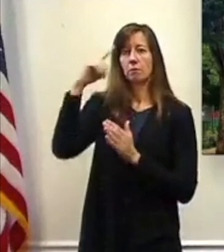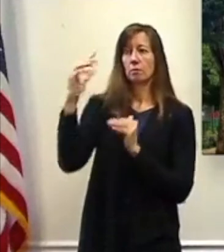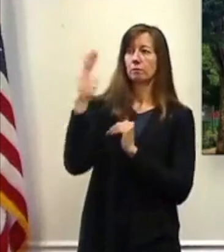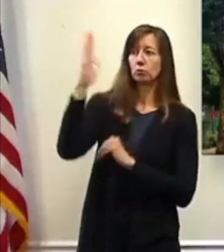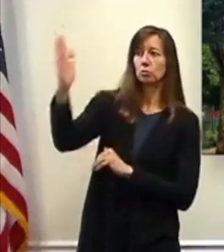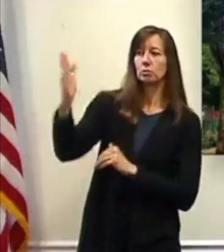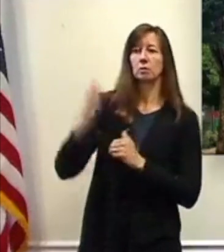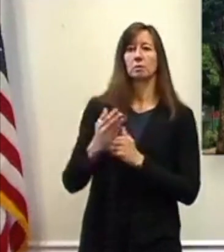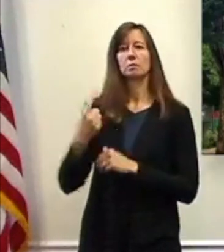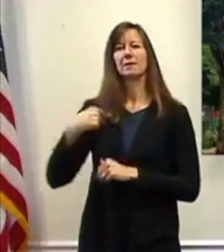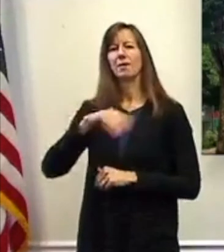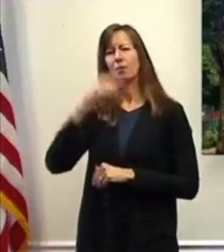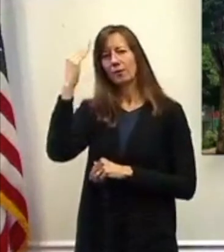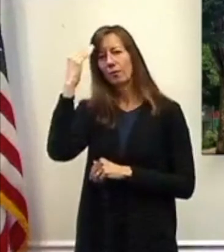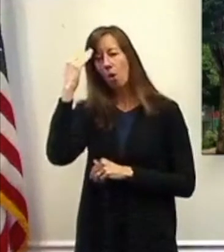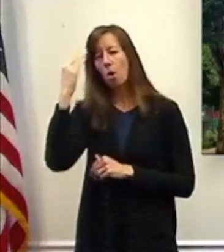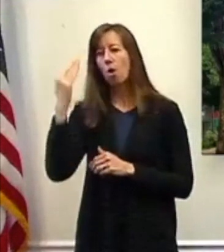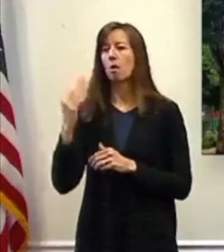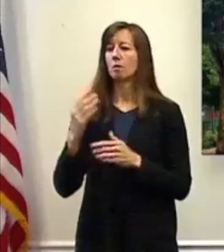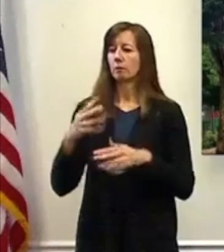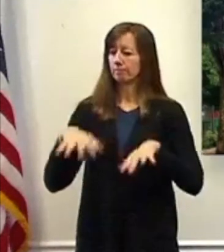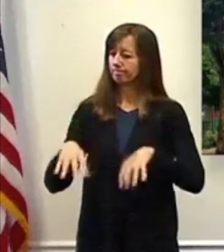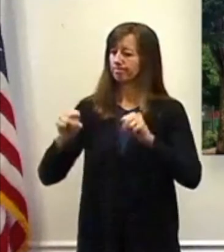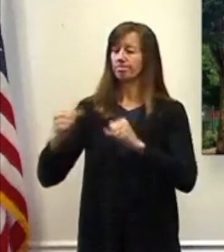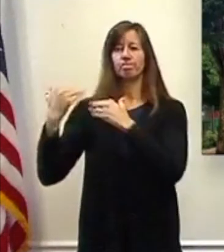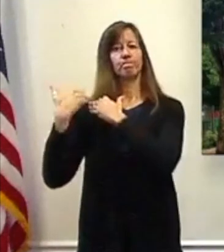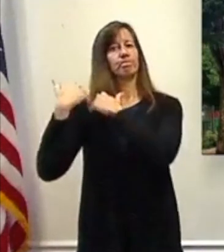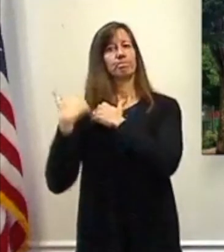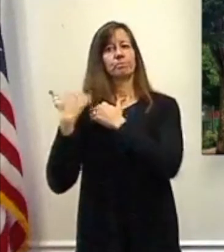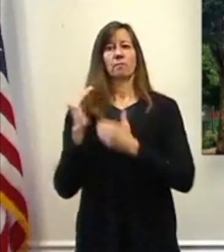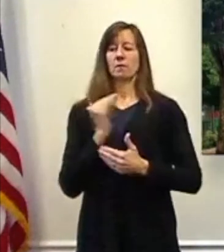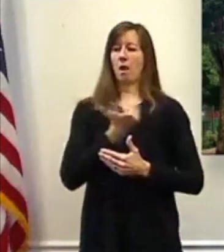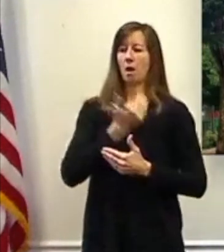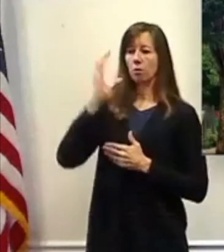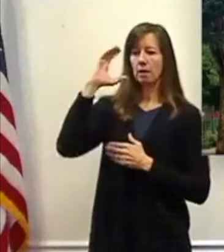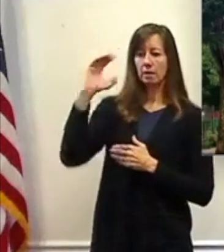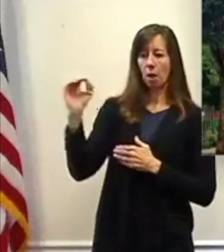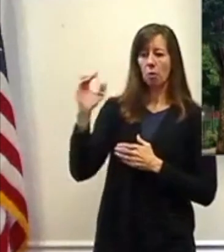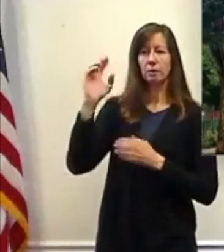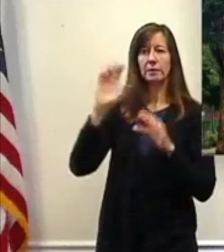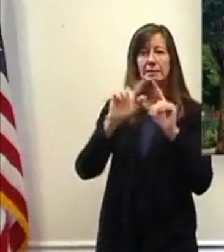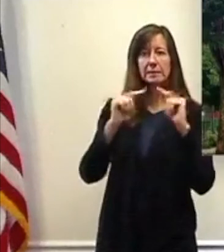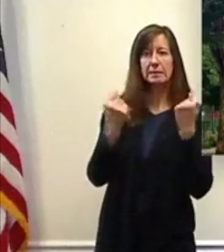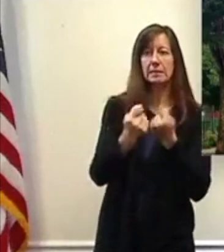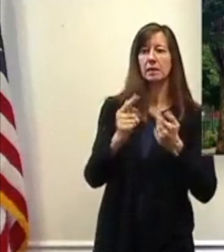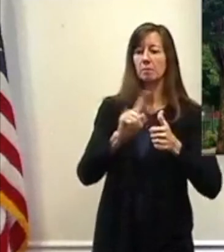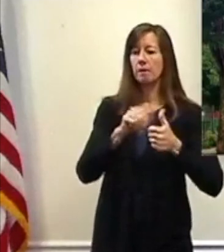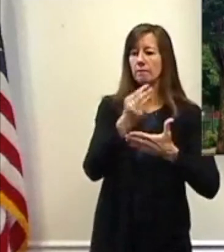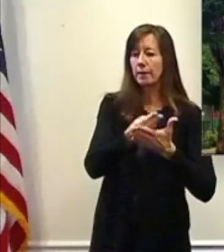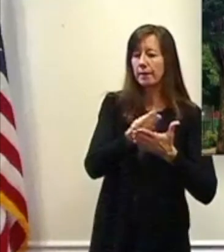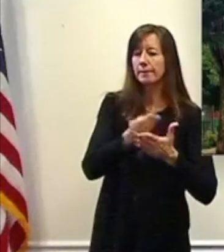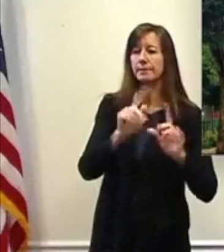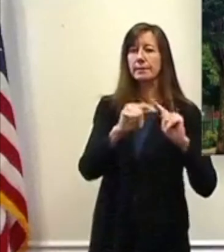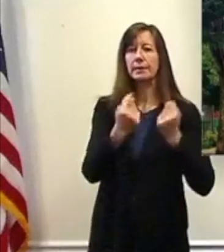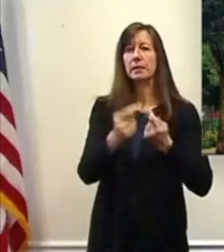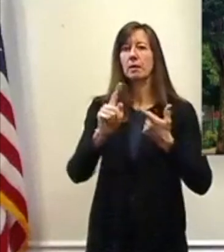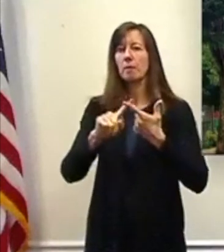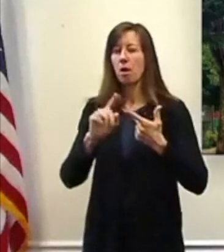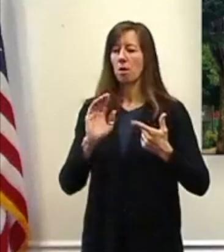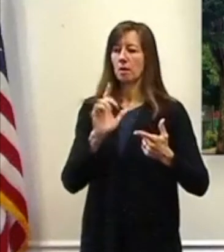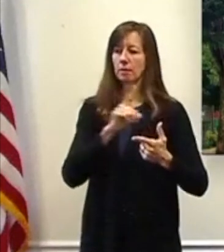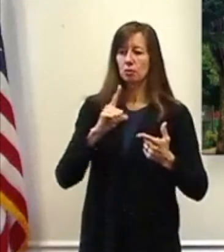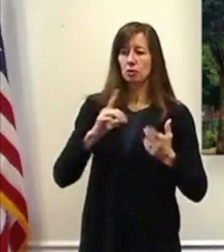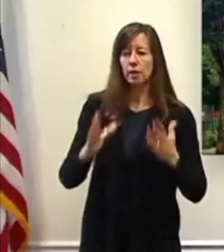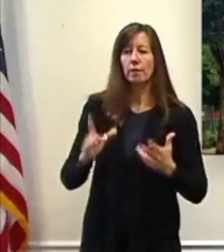this county administration, our budget team, our finance team, county legislators, elected officials, county employees, all worked